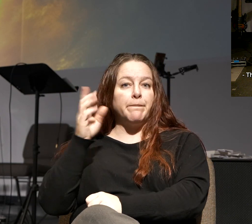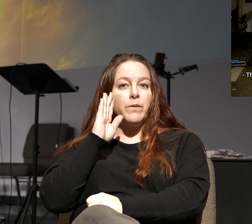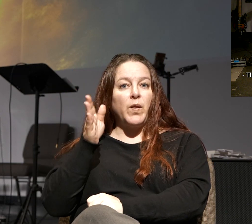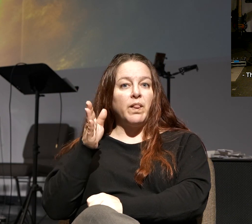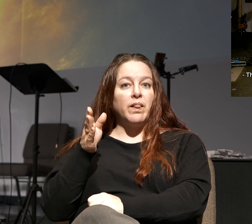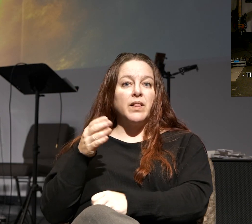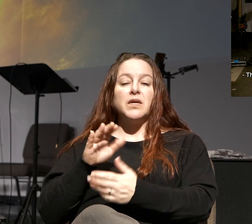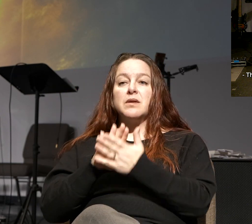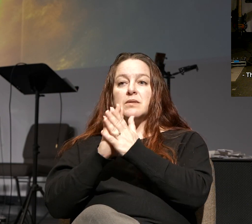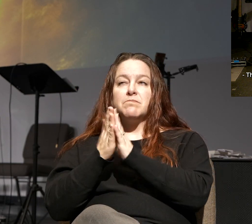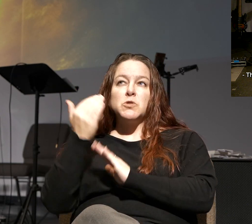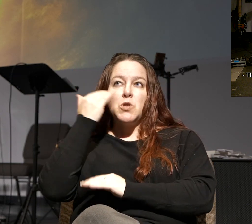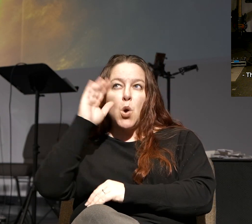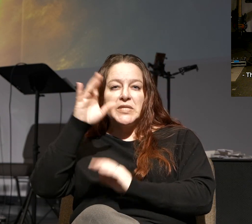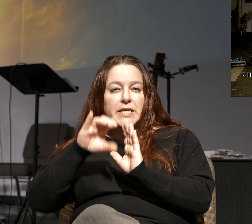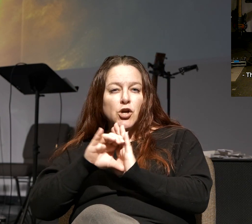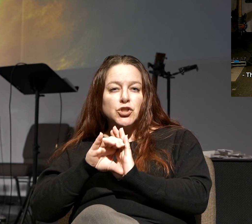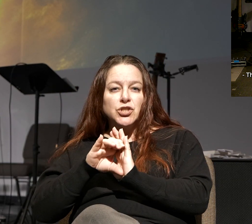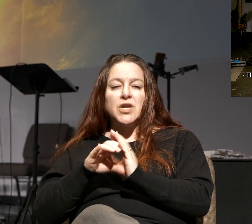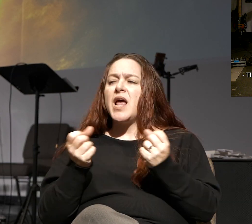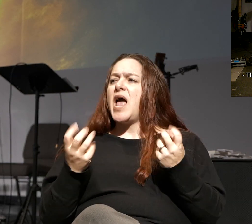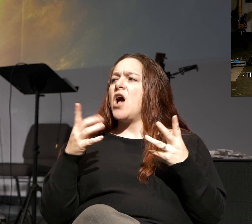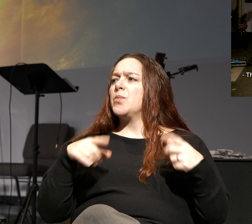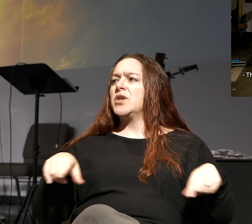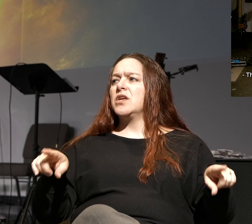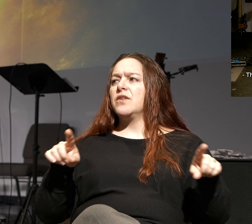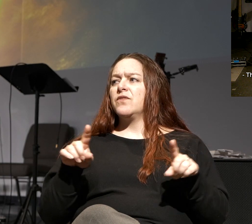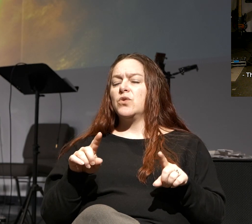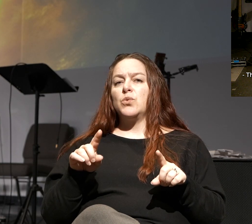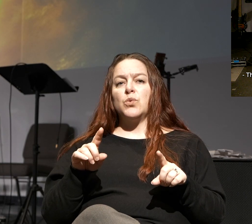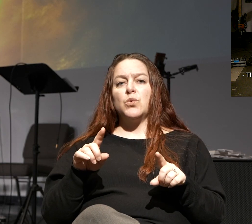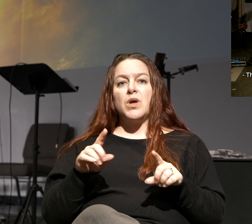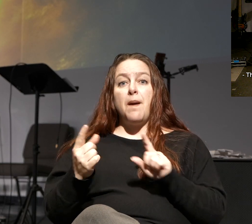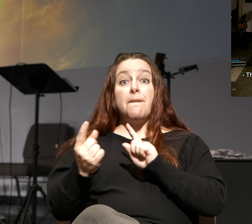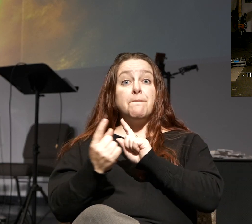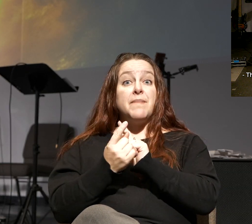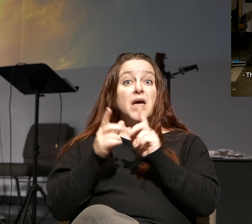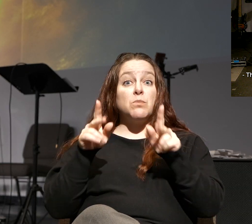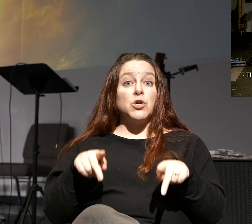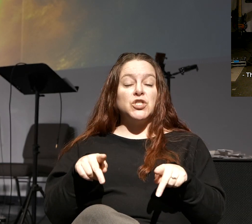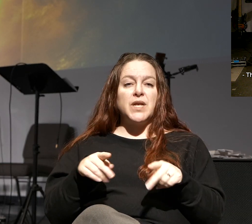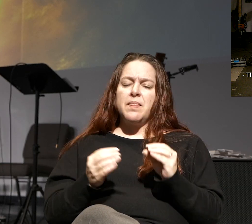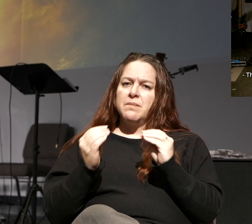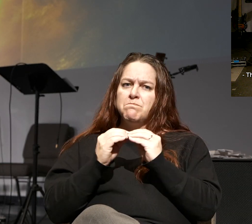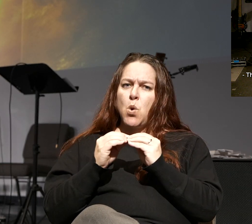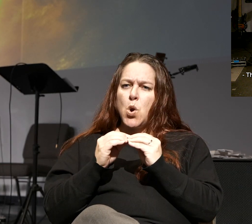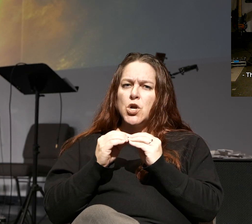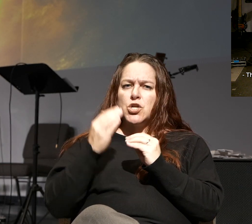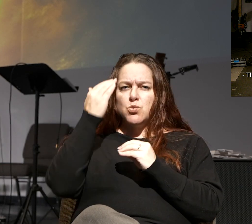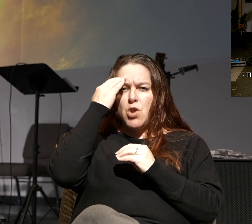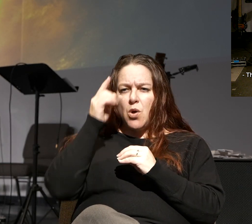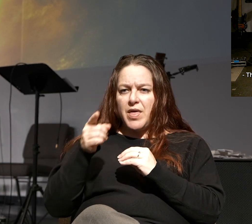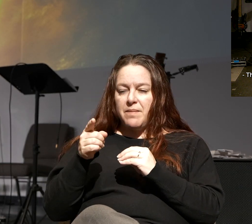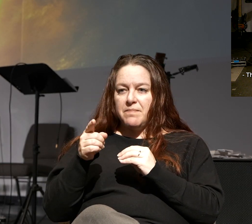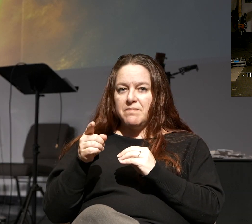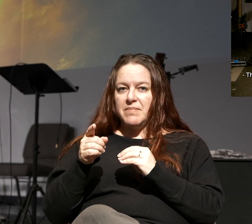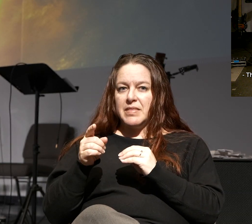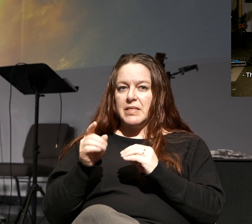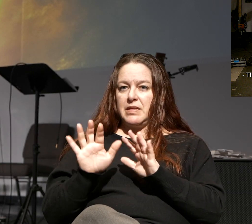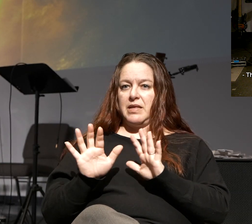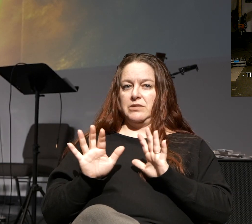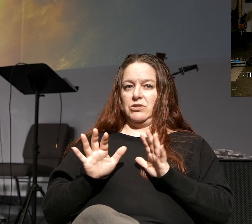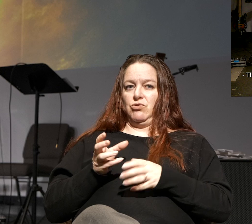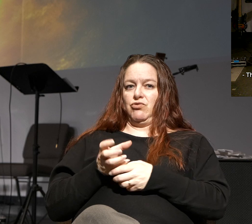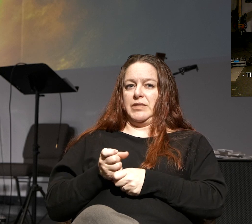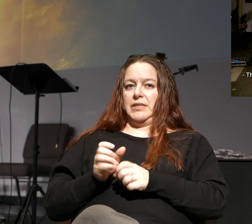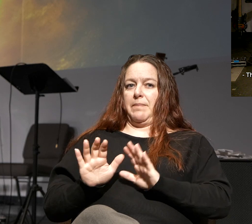Get to know His character, you'll trust in Him. How many, by show of hands, have met someone and that the more you get to know them, the less you trust them?